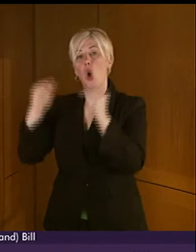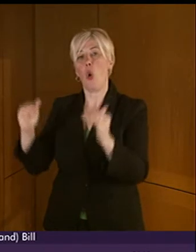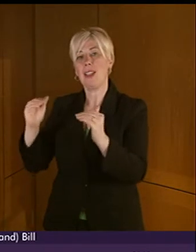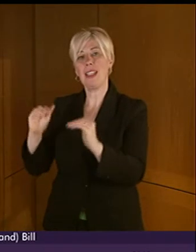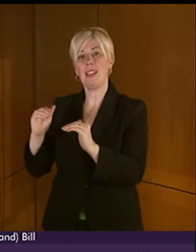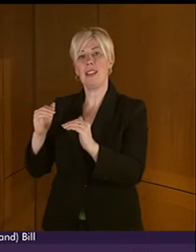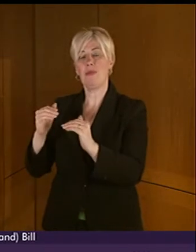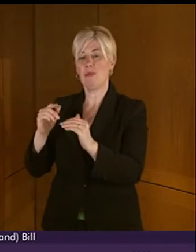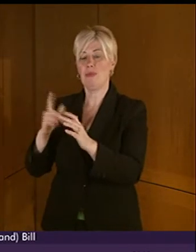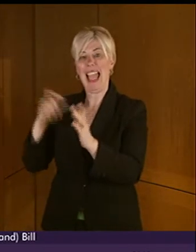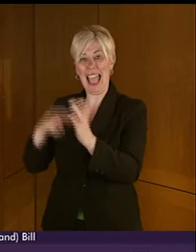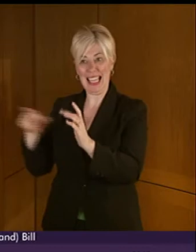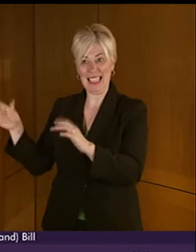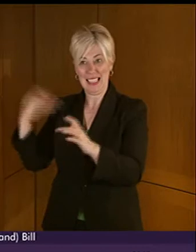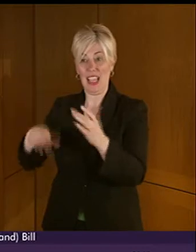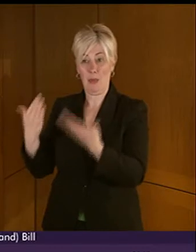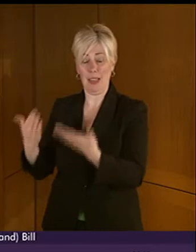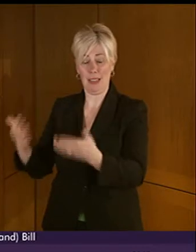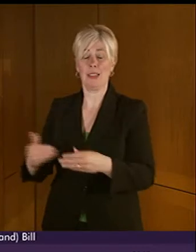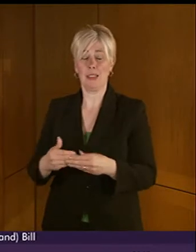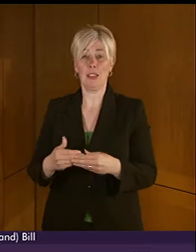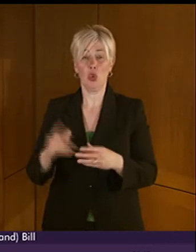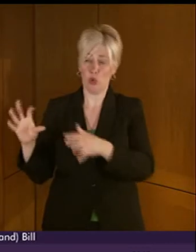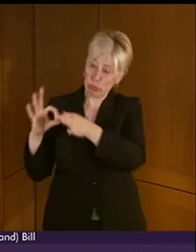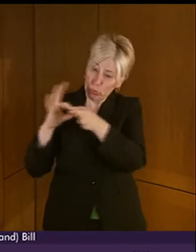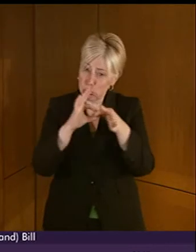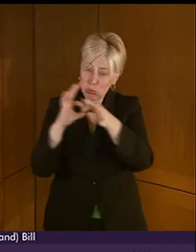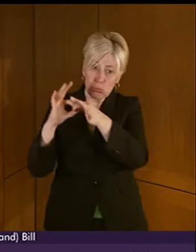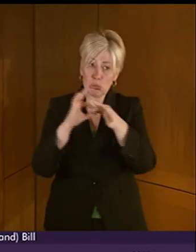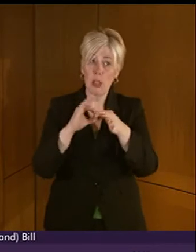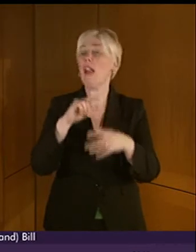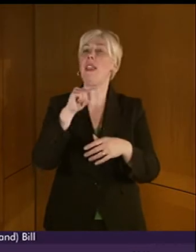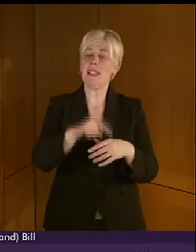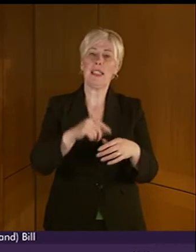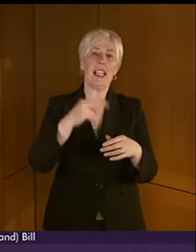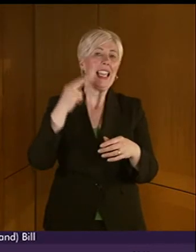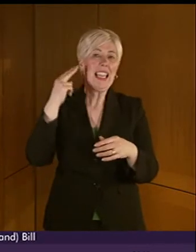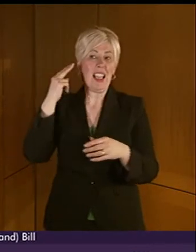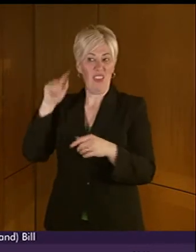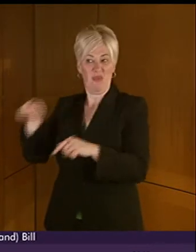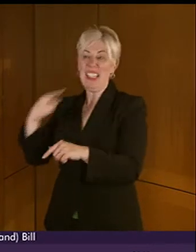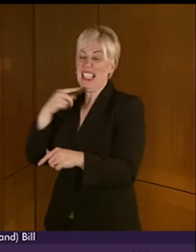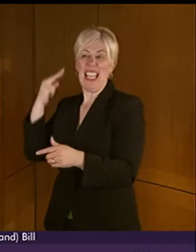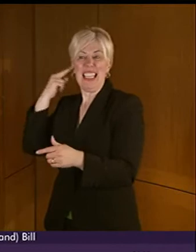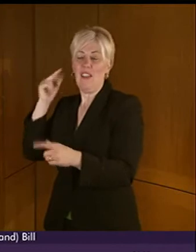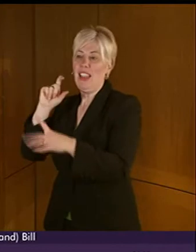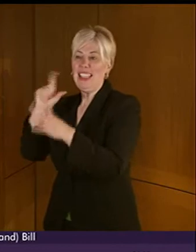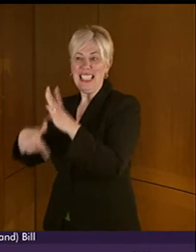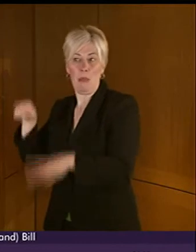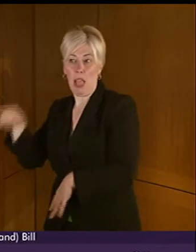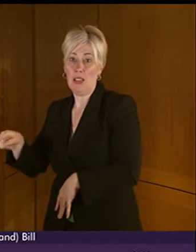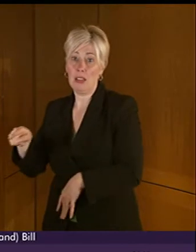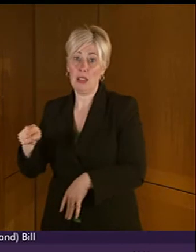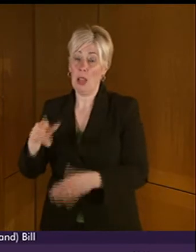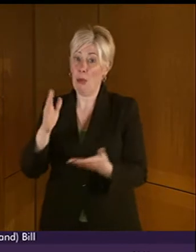conclusions to stage one states, and which identifies the deaf as disabled. They are evidently